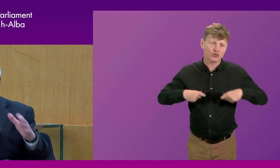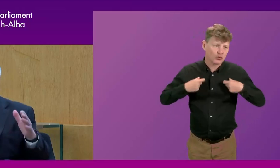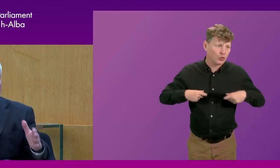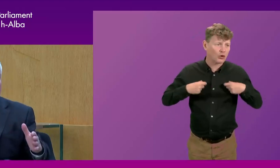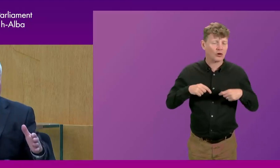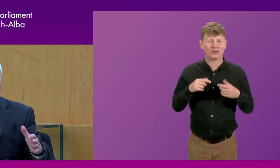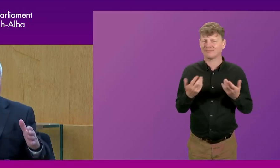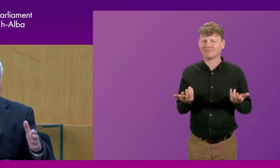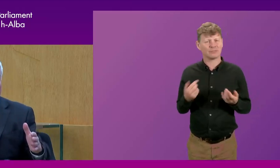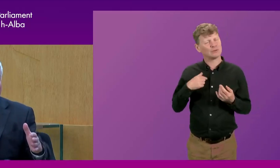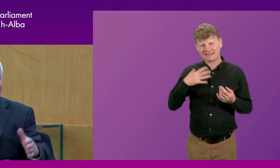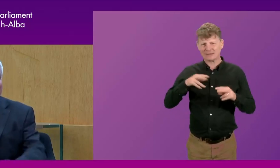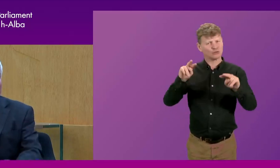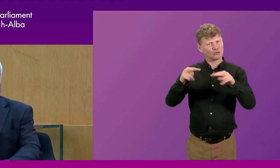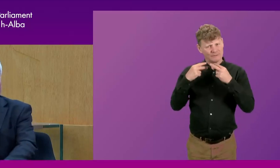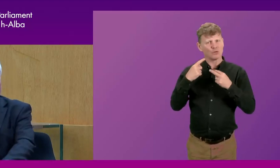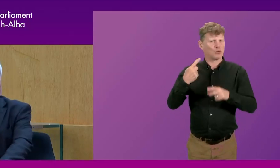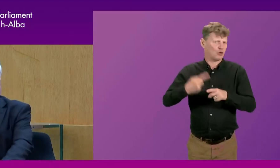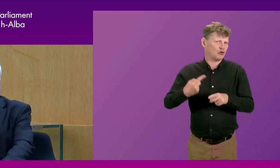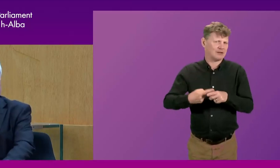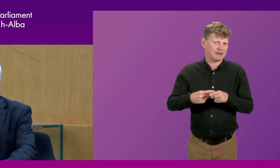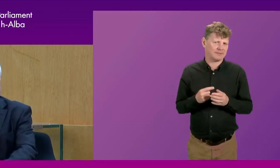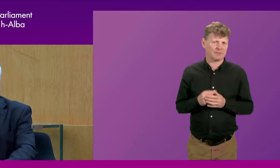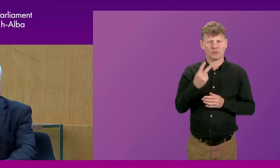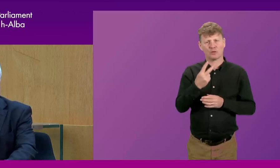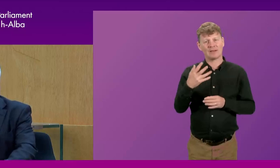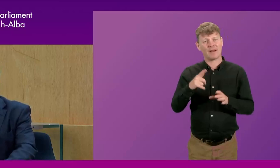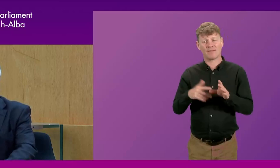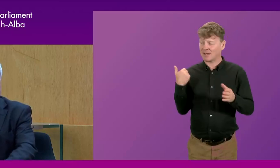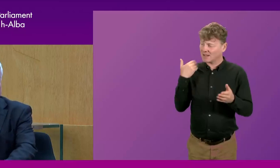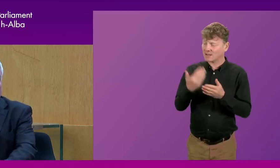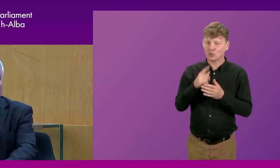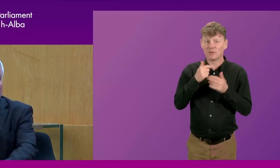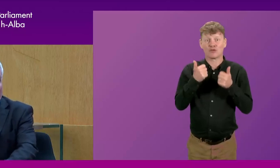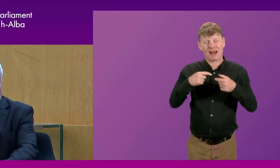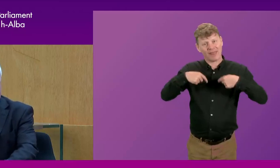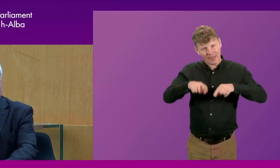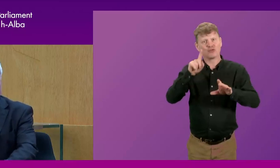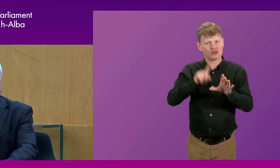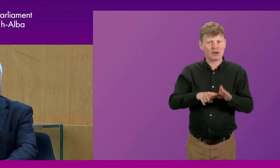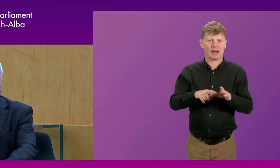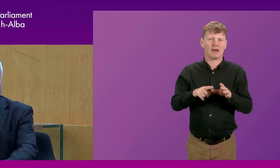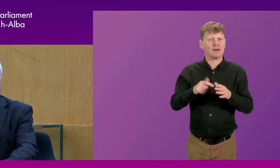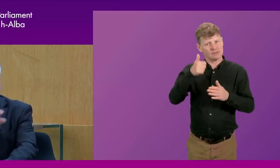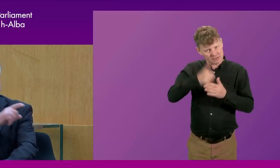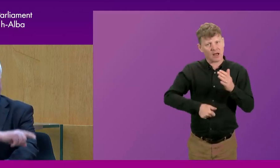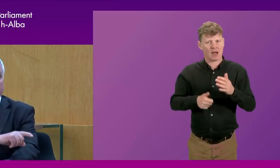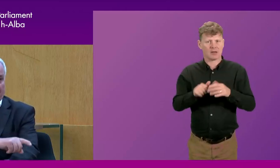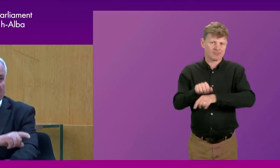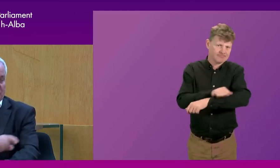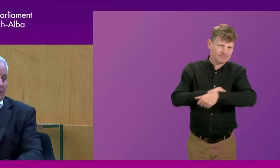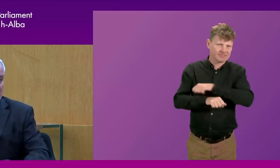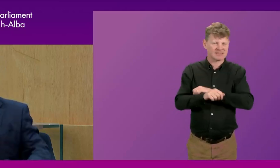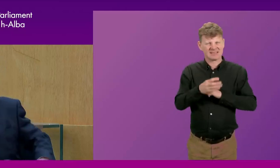We need to review that urgently. And I think 25 years on, it would be a great thing to do this year to get started on the work of